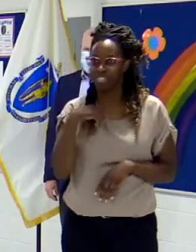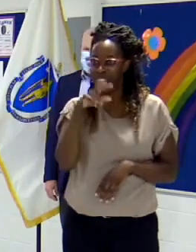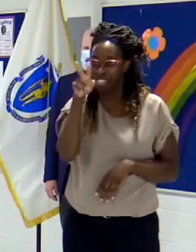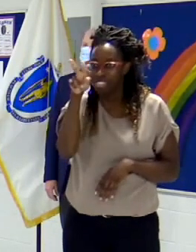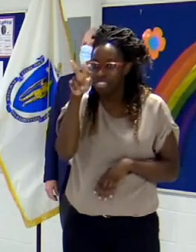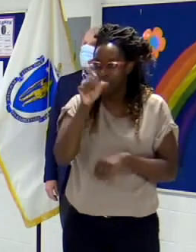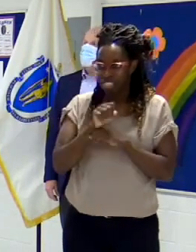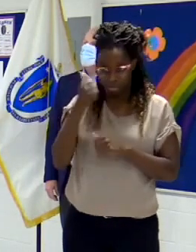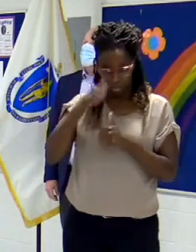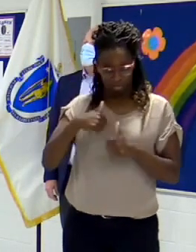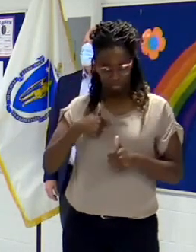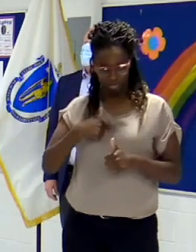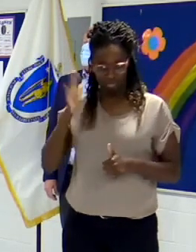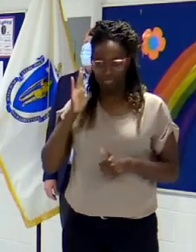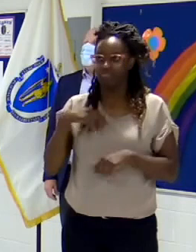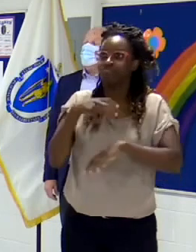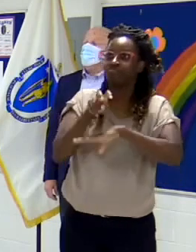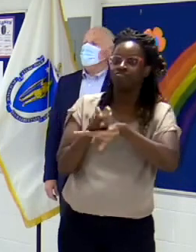You know, the